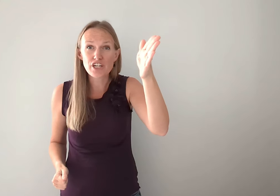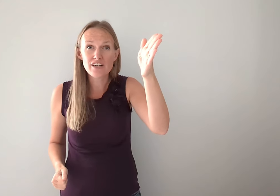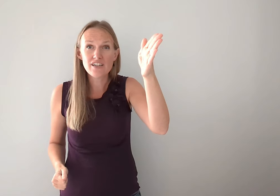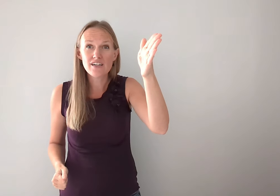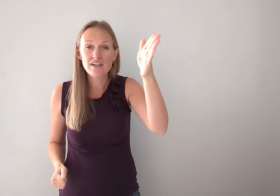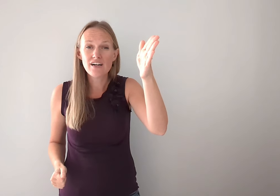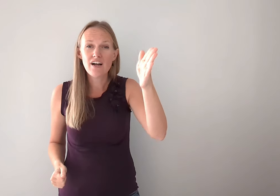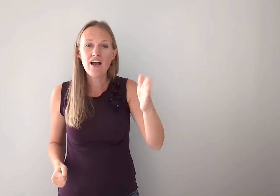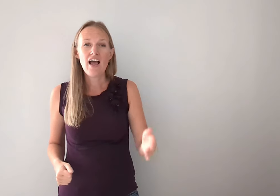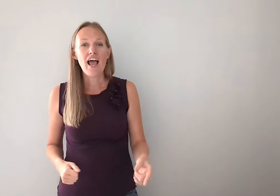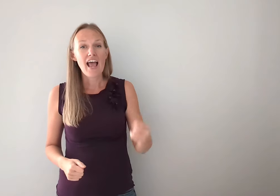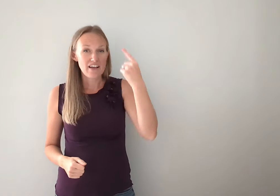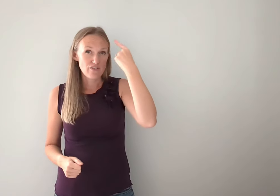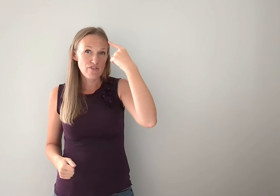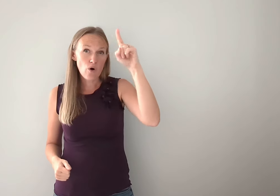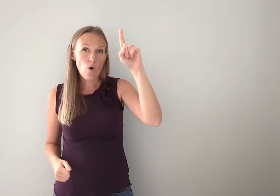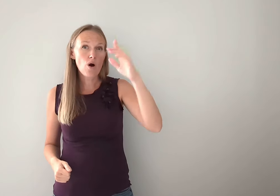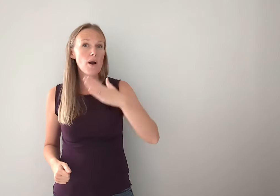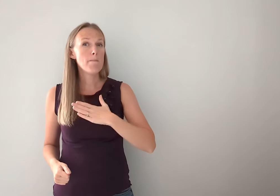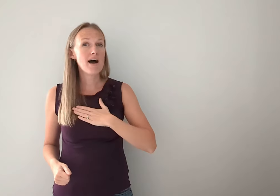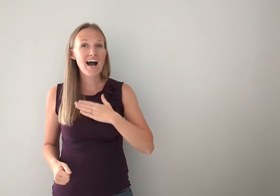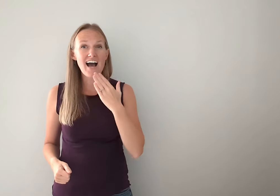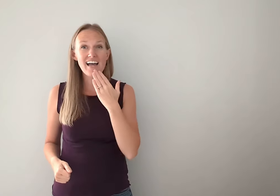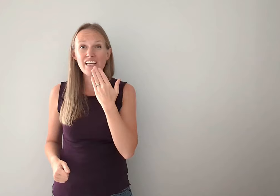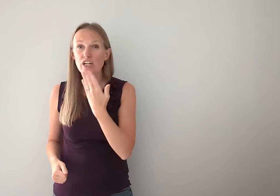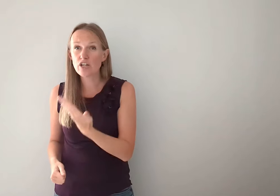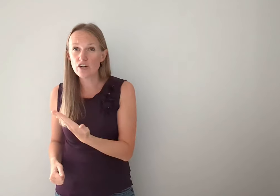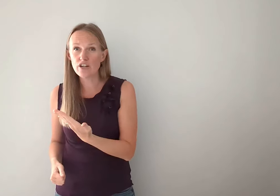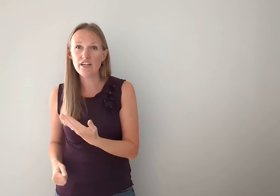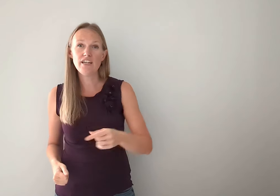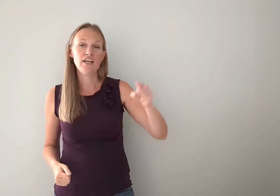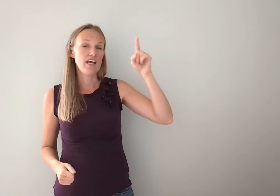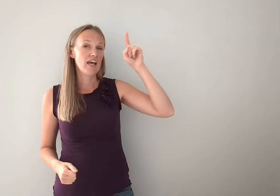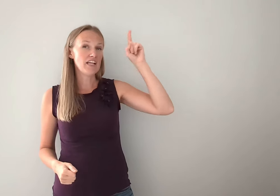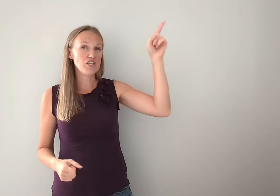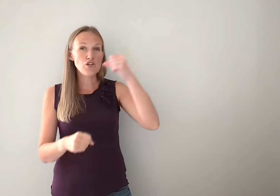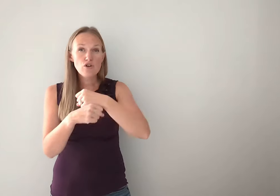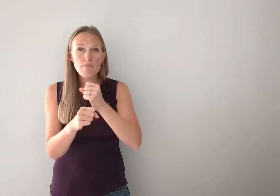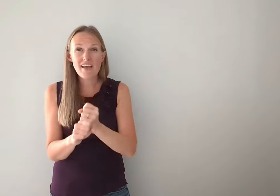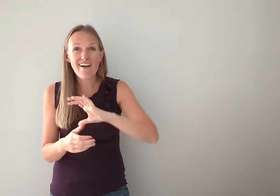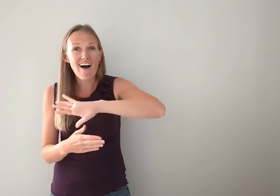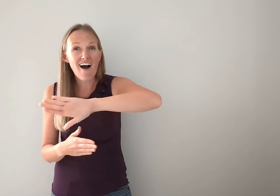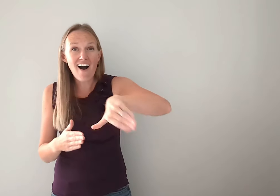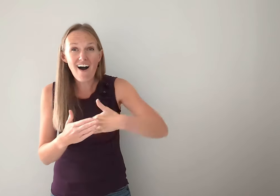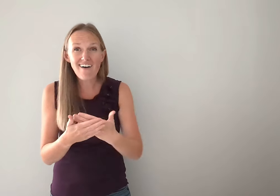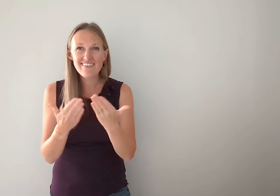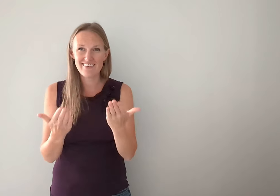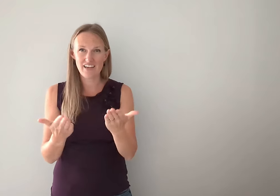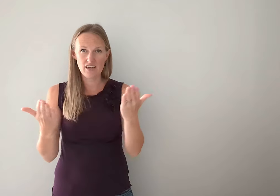and for my good. And you make all things